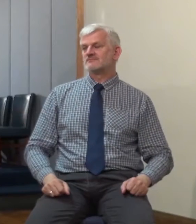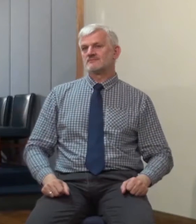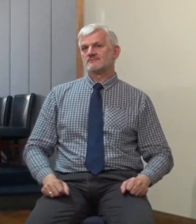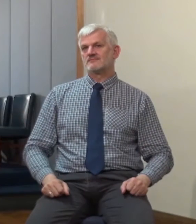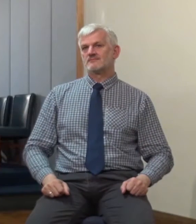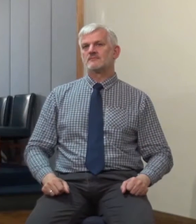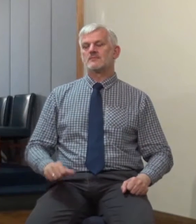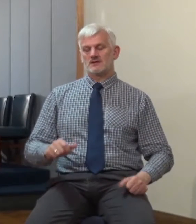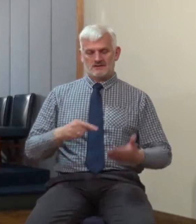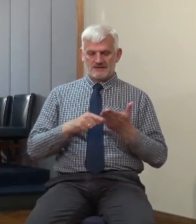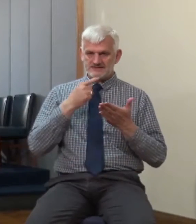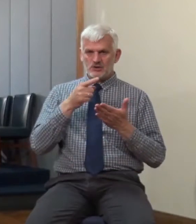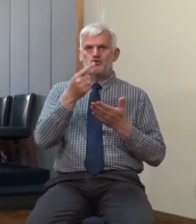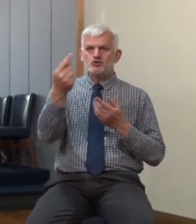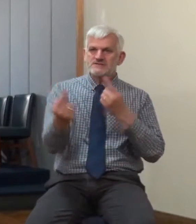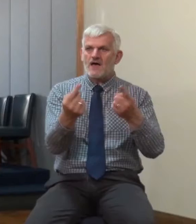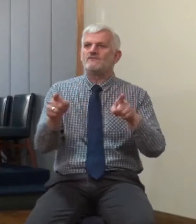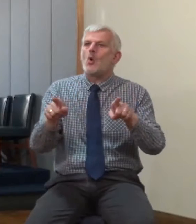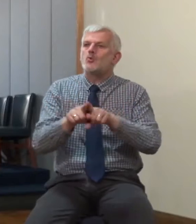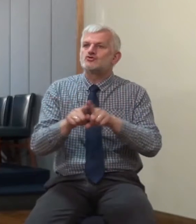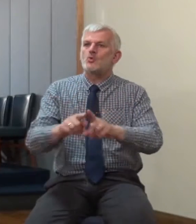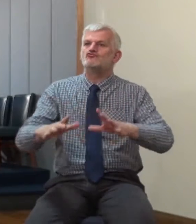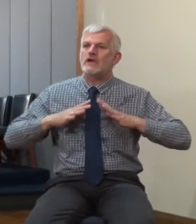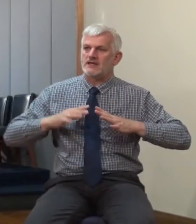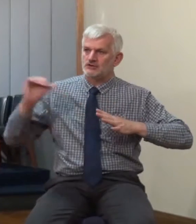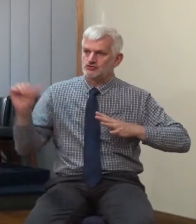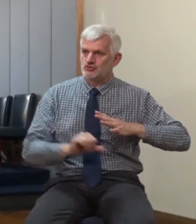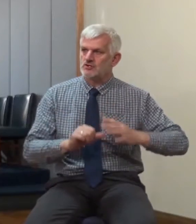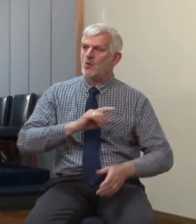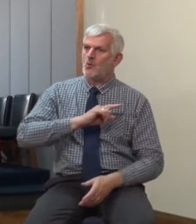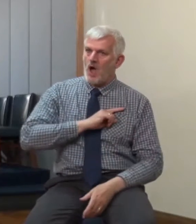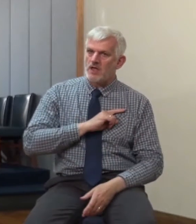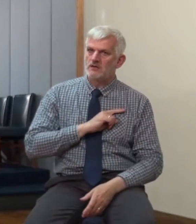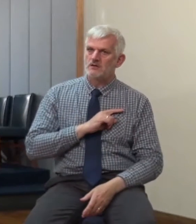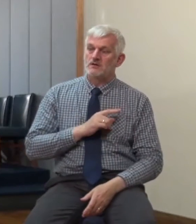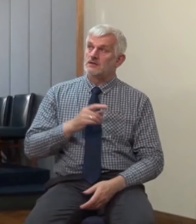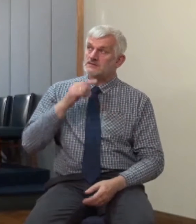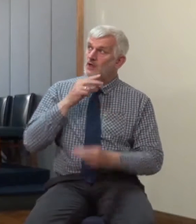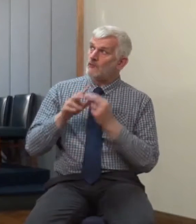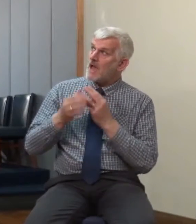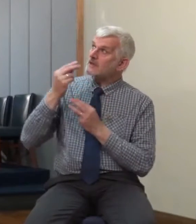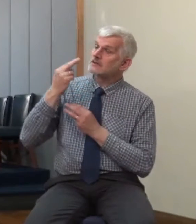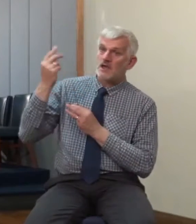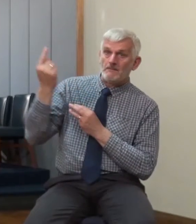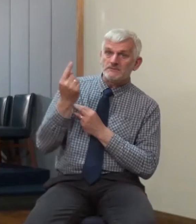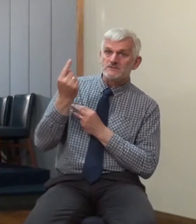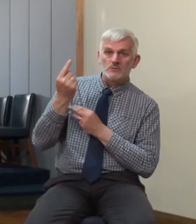also ready. For in such an hour as he did not, the son of man cometh. Now, that was a